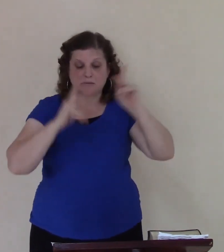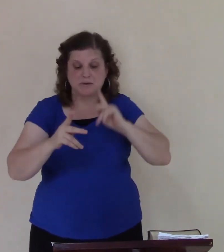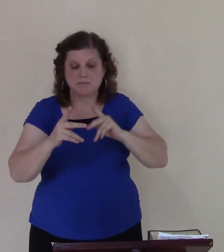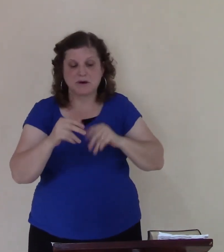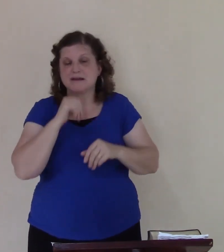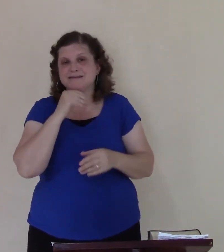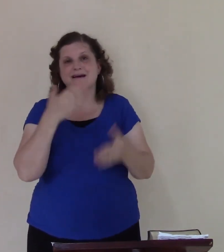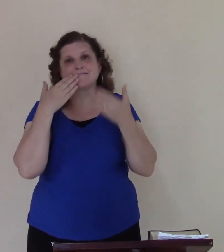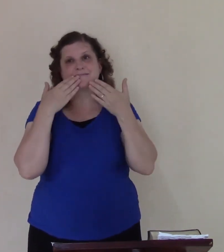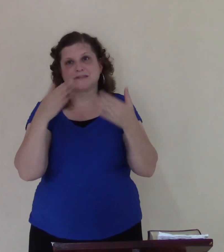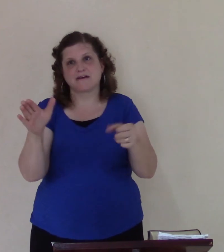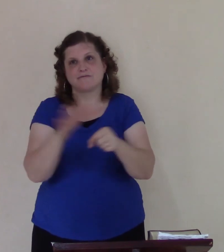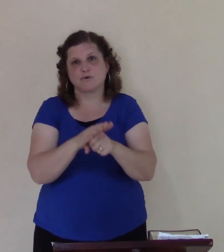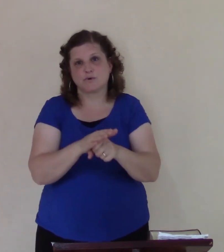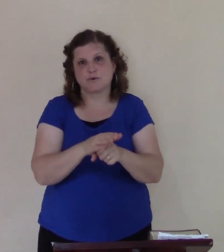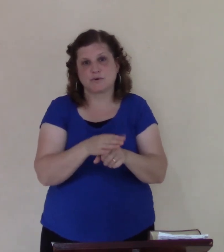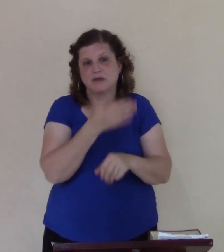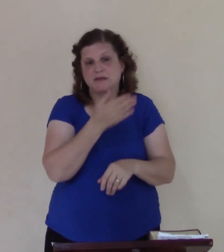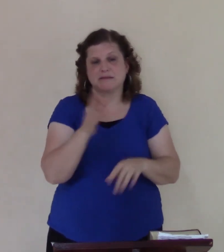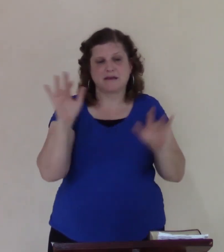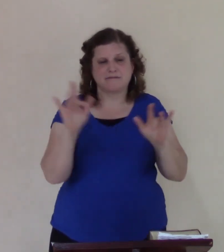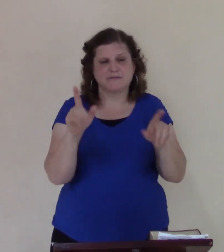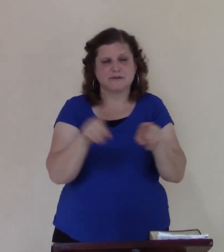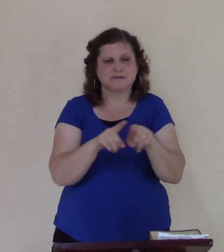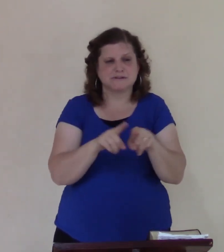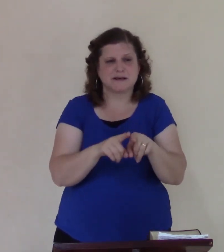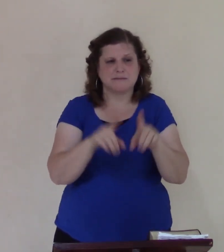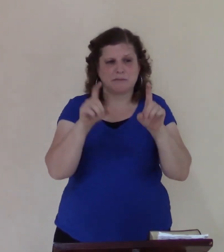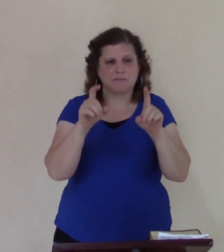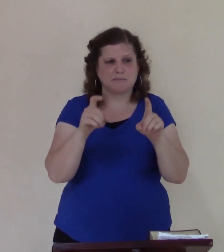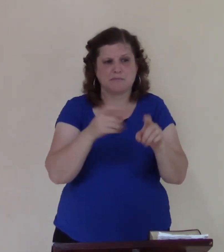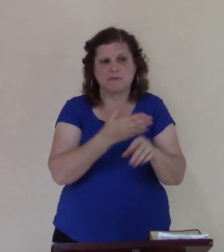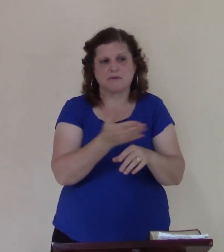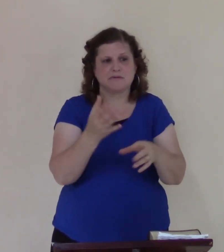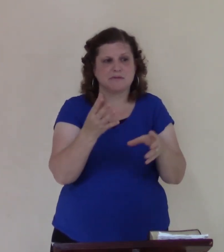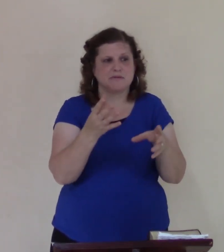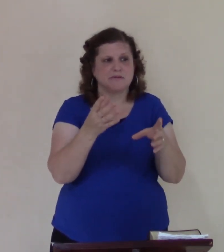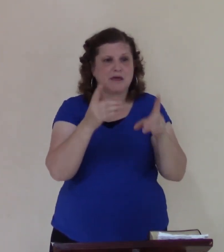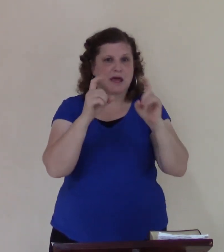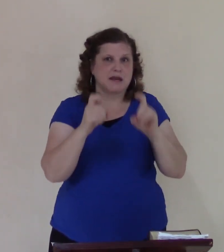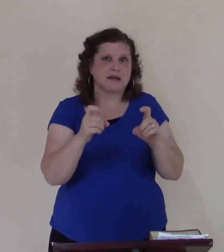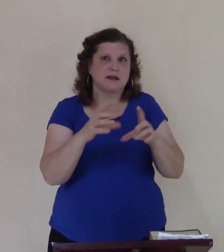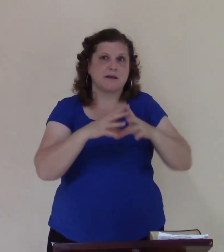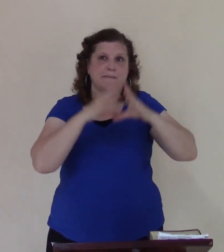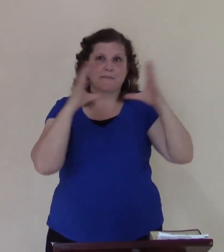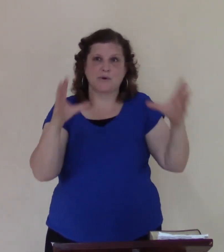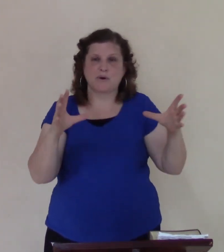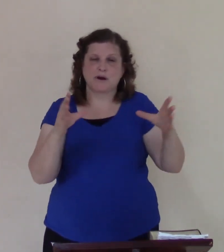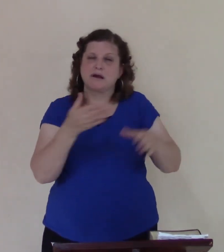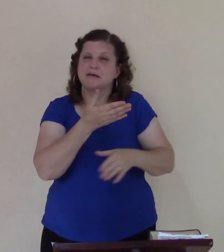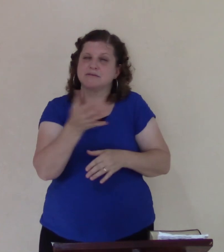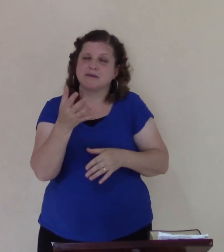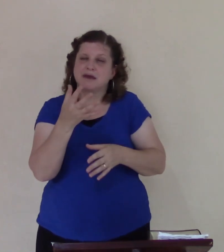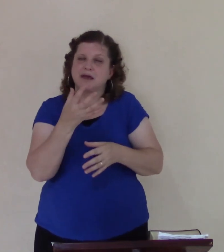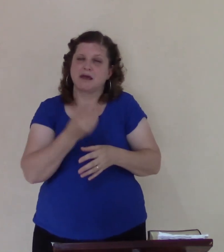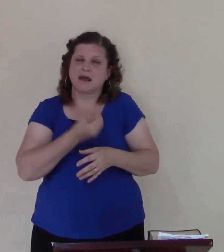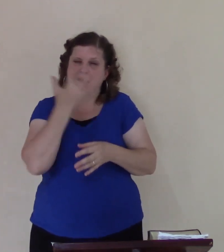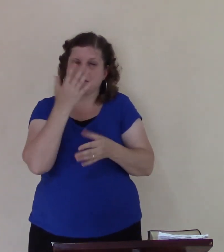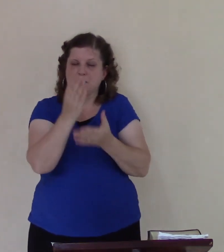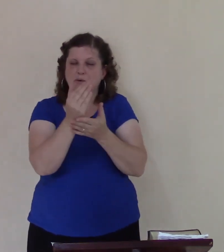they feel like you don't they get jealous when God is good to you and not to them why is this one